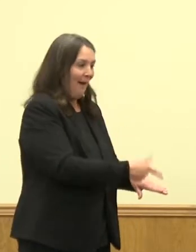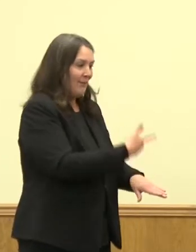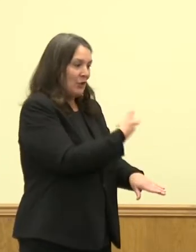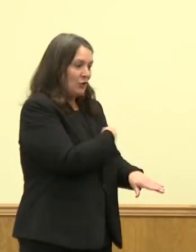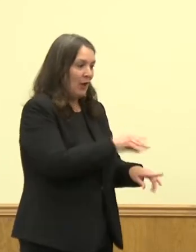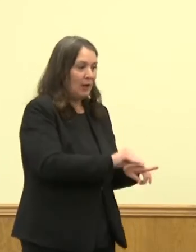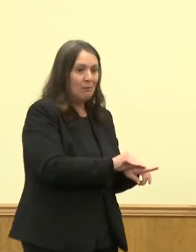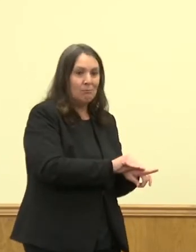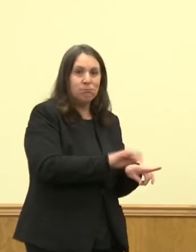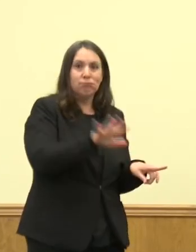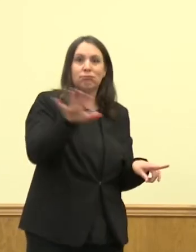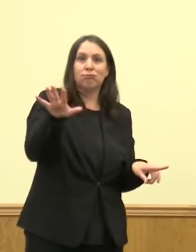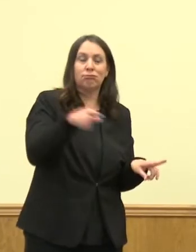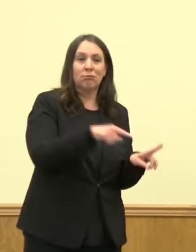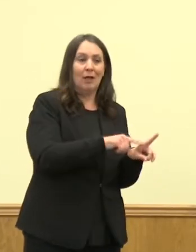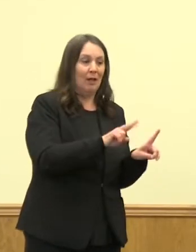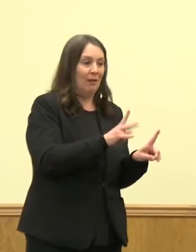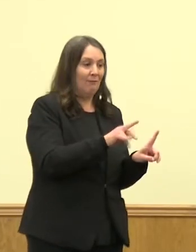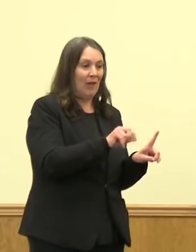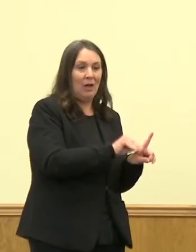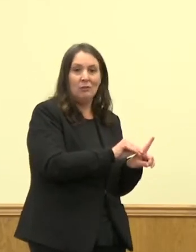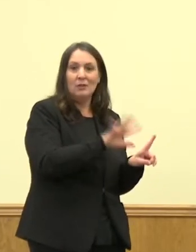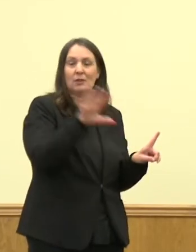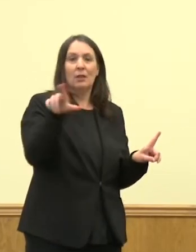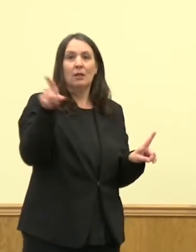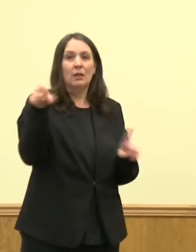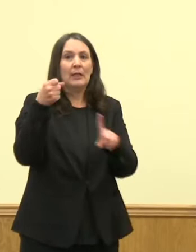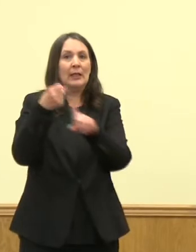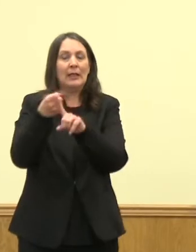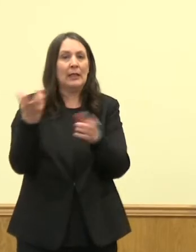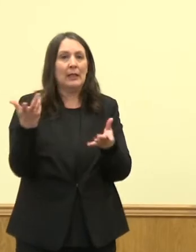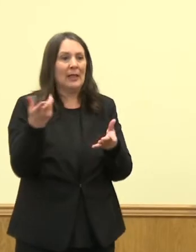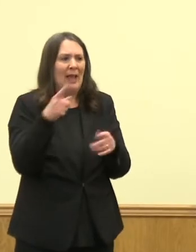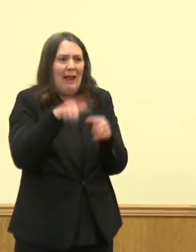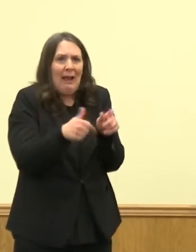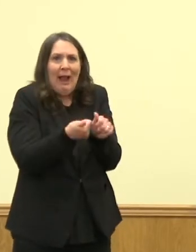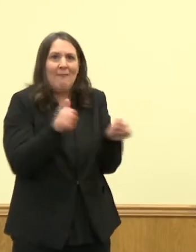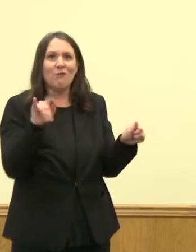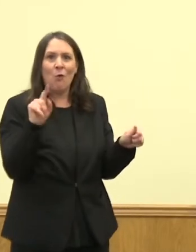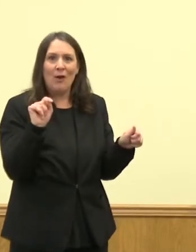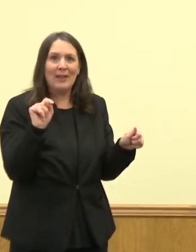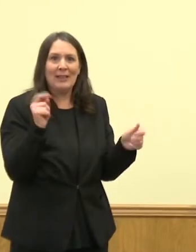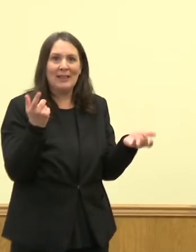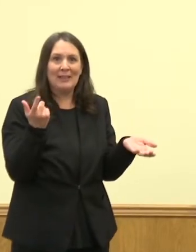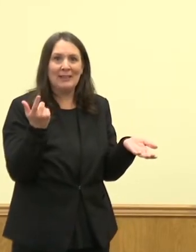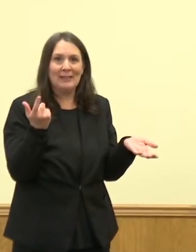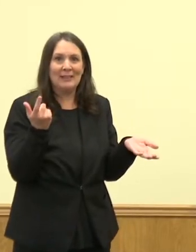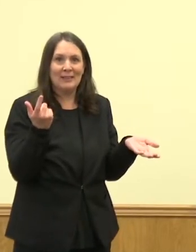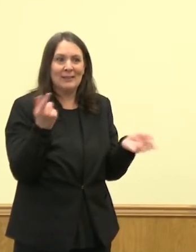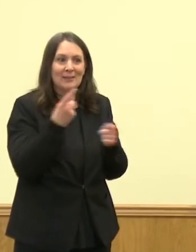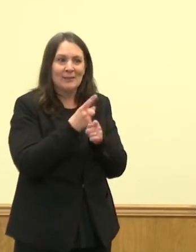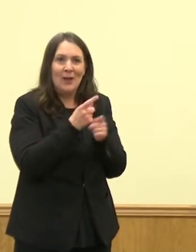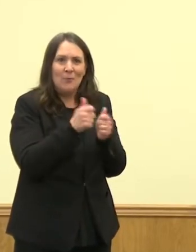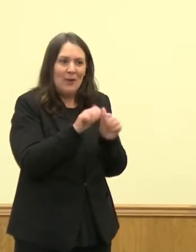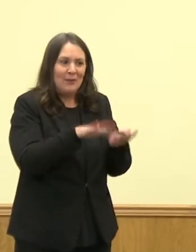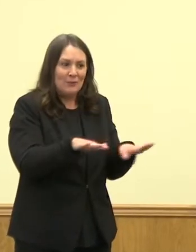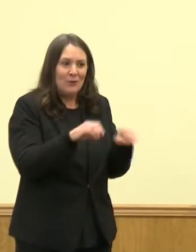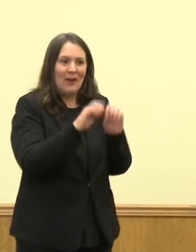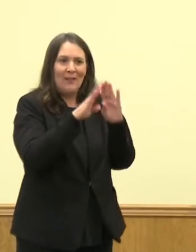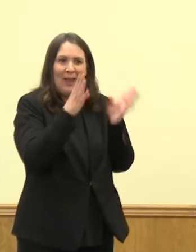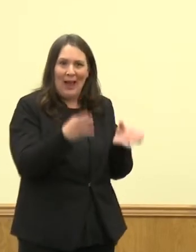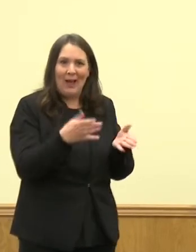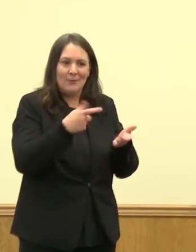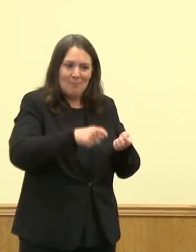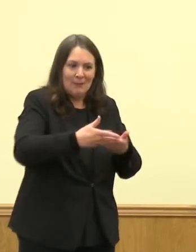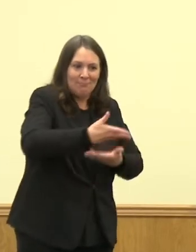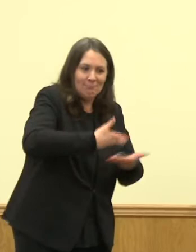younger children, you know, there's cuddles, there's loveys, you know, you can't really stay away from them as you do with your coworkers, so to speak. It can lead to, again,